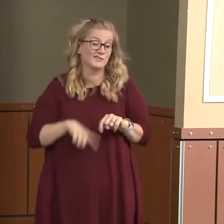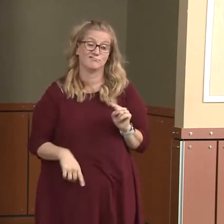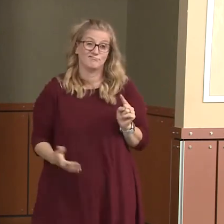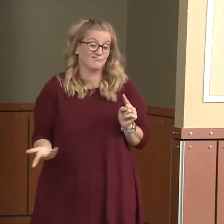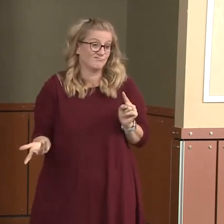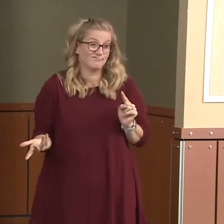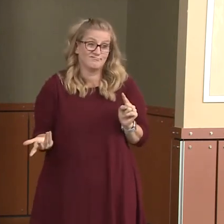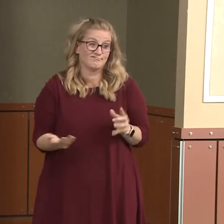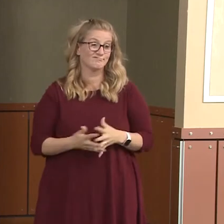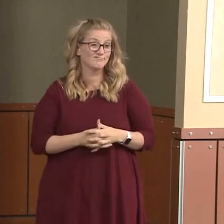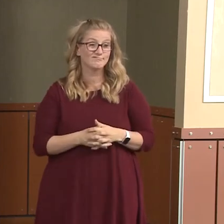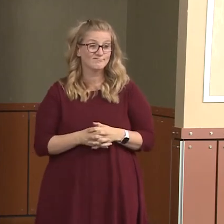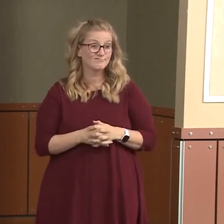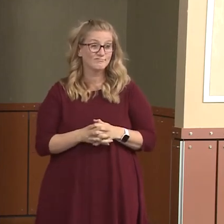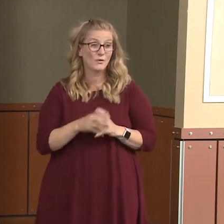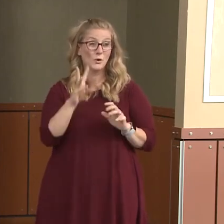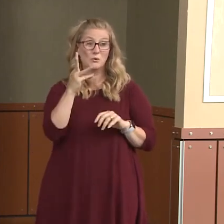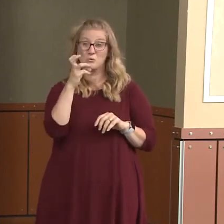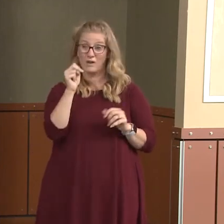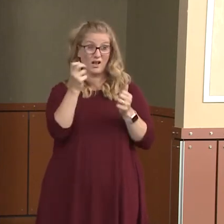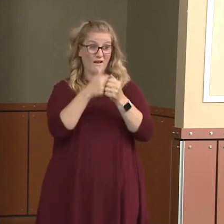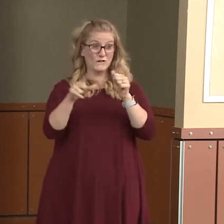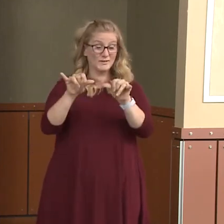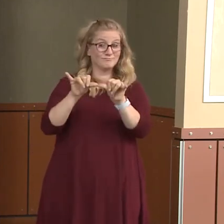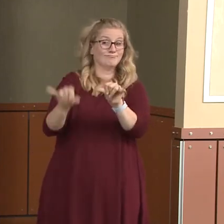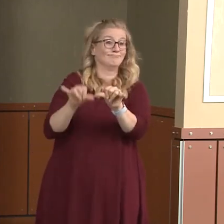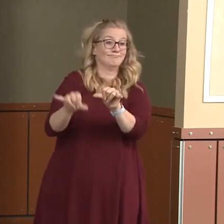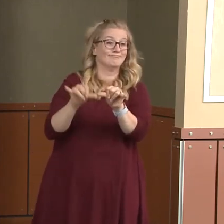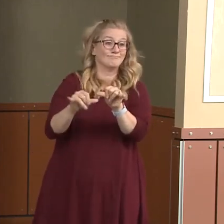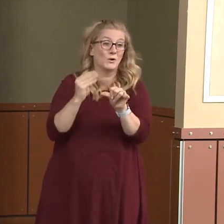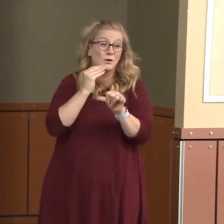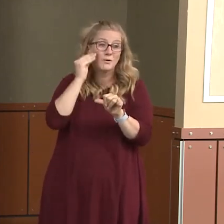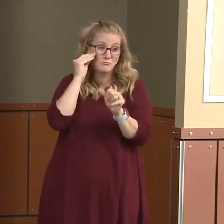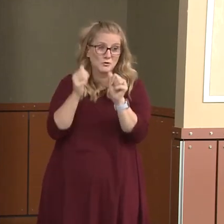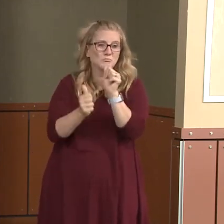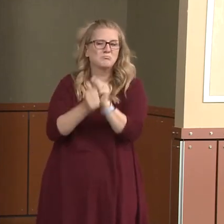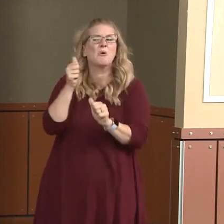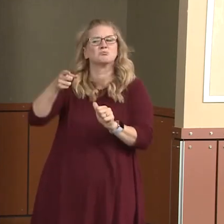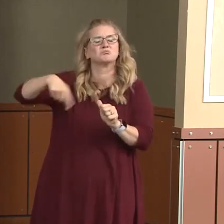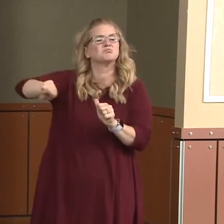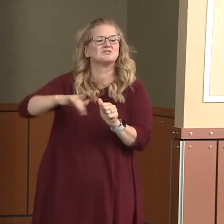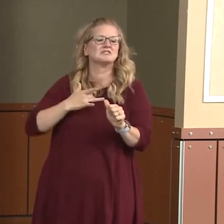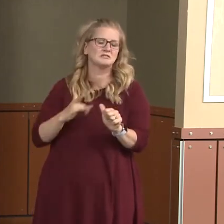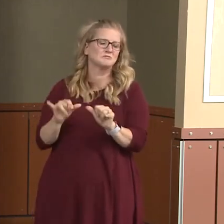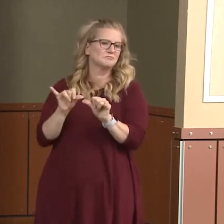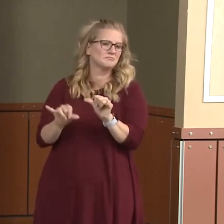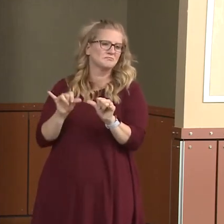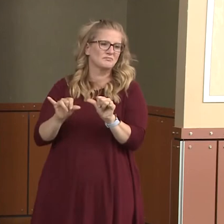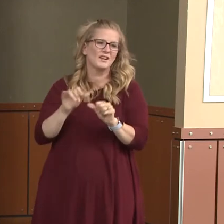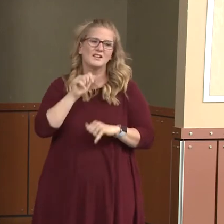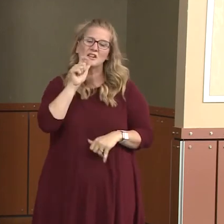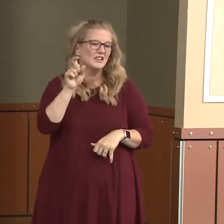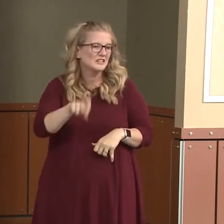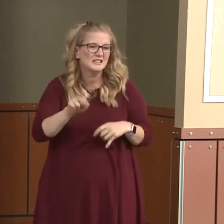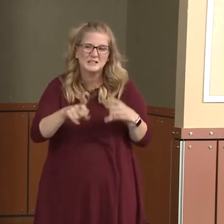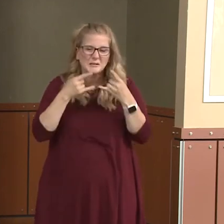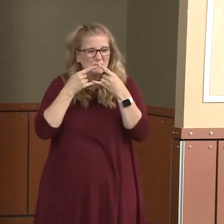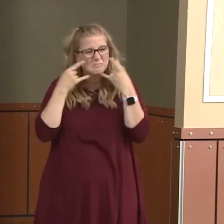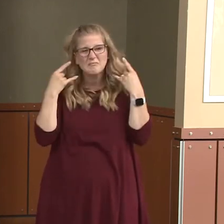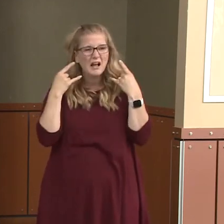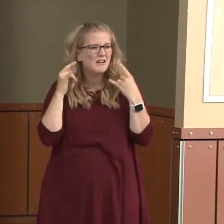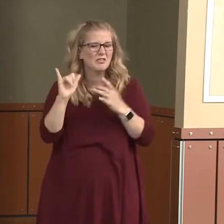When everyone was staying at home, or at least most people were staying at home, masks were not as big an issue because